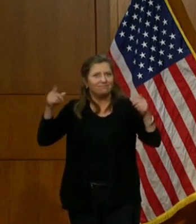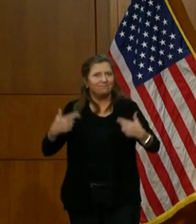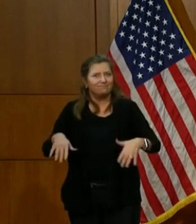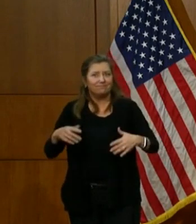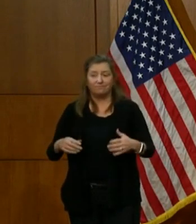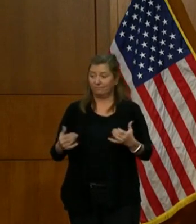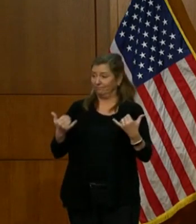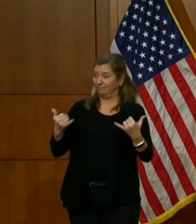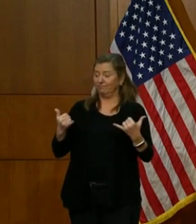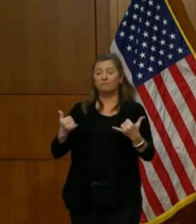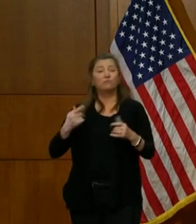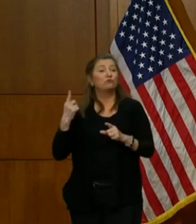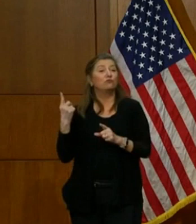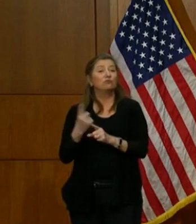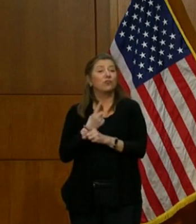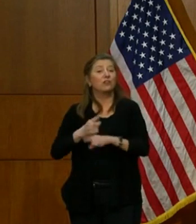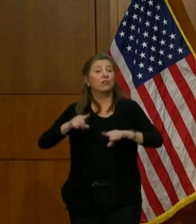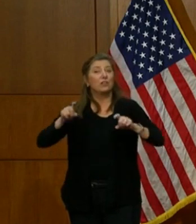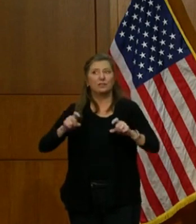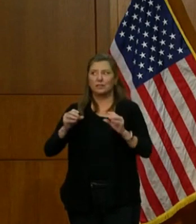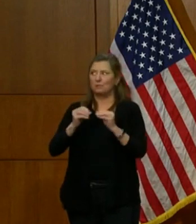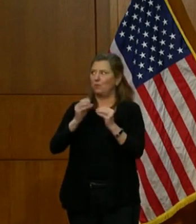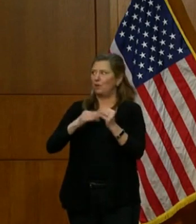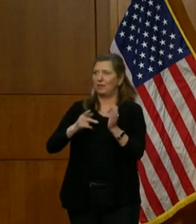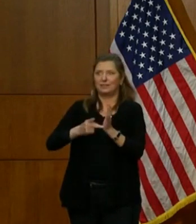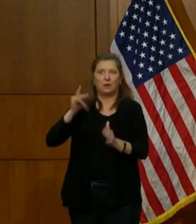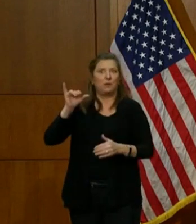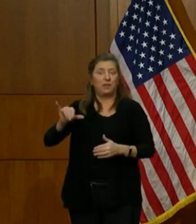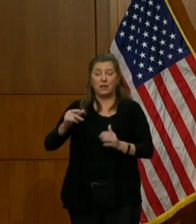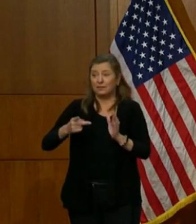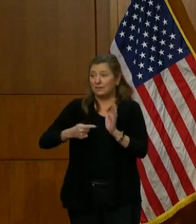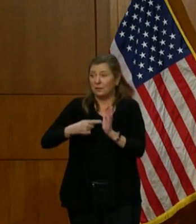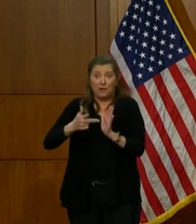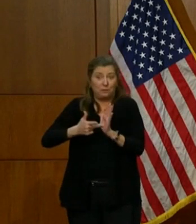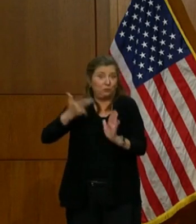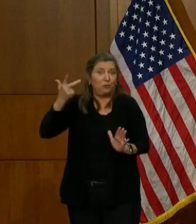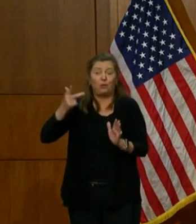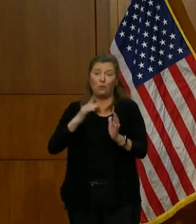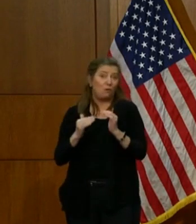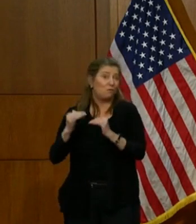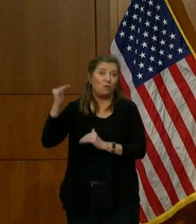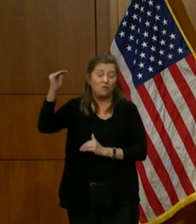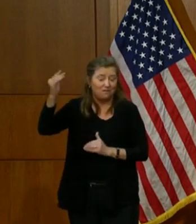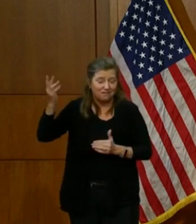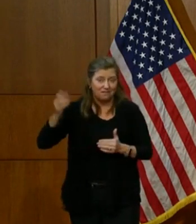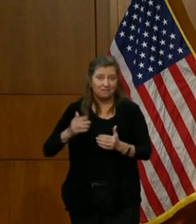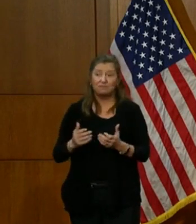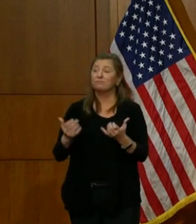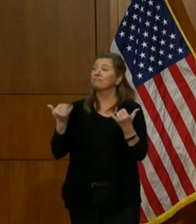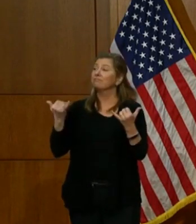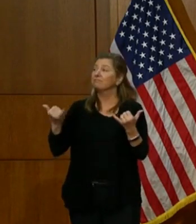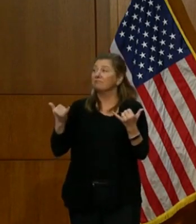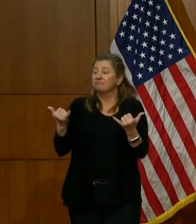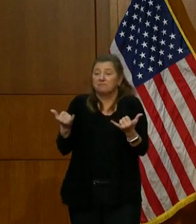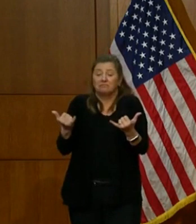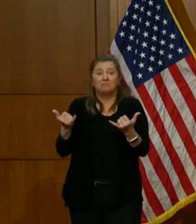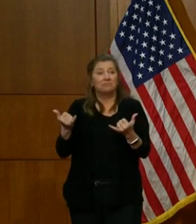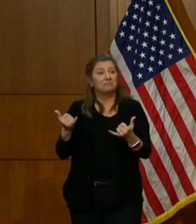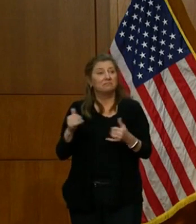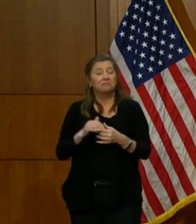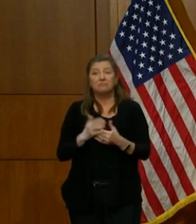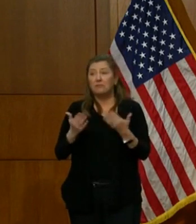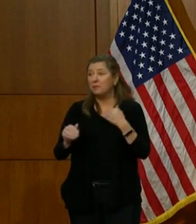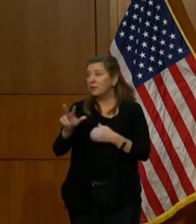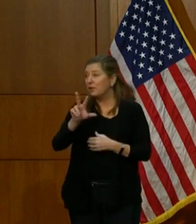Today, we routinely test double that, sometimes triple that, or even more. Today, it's nothing to see